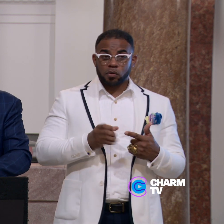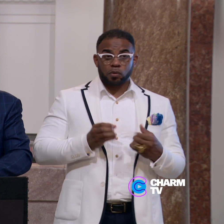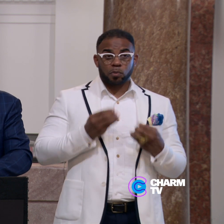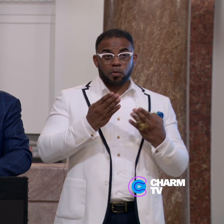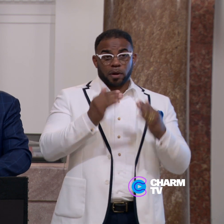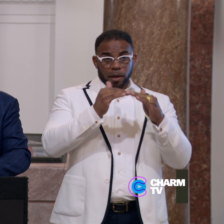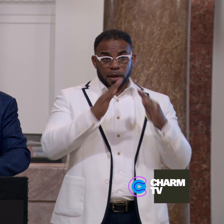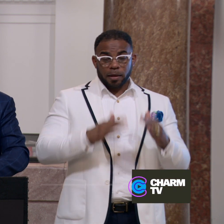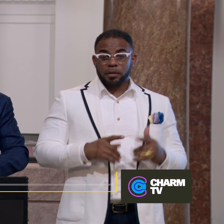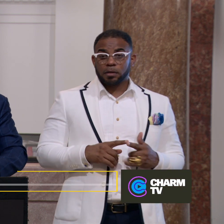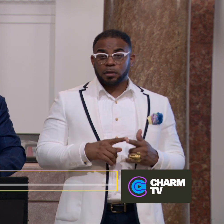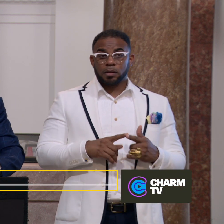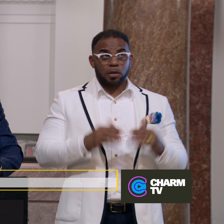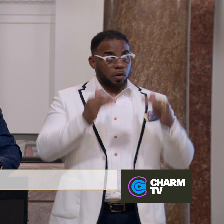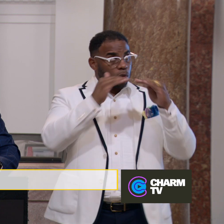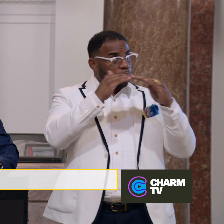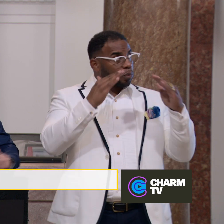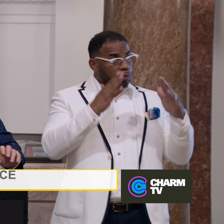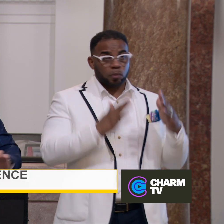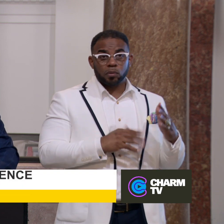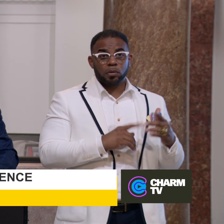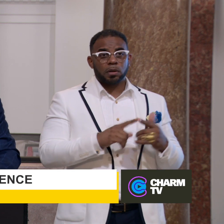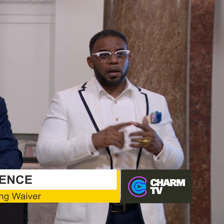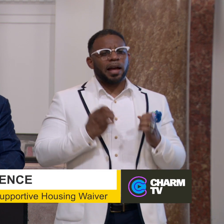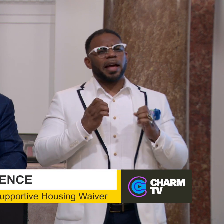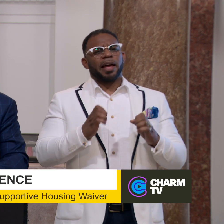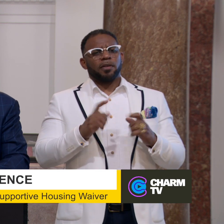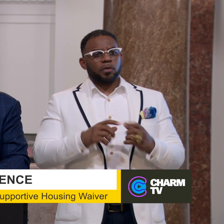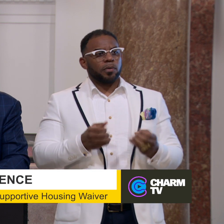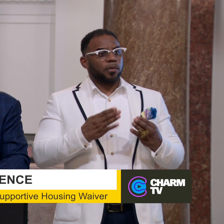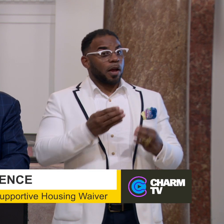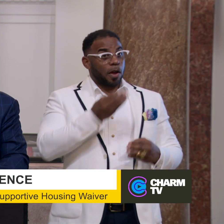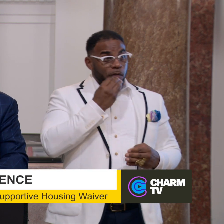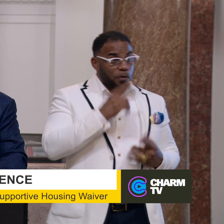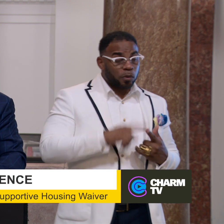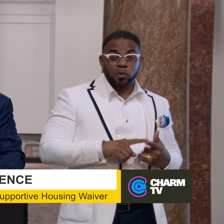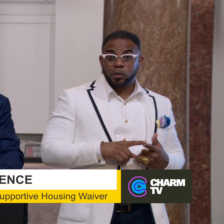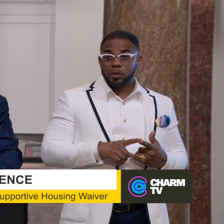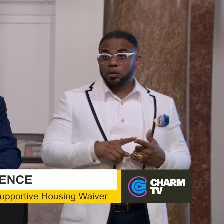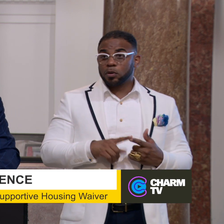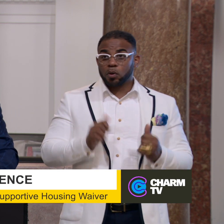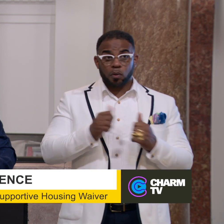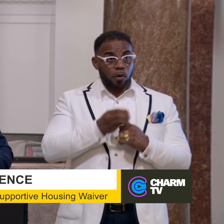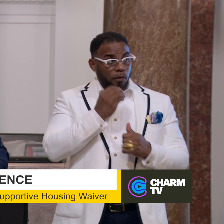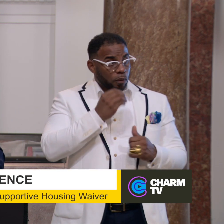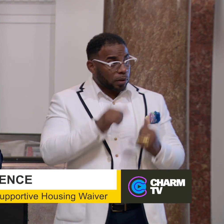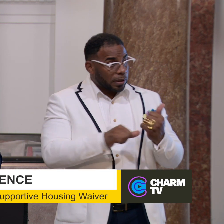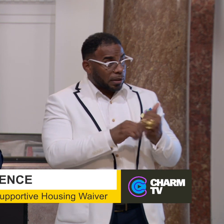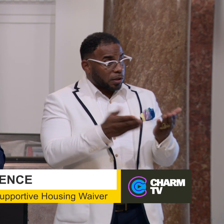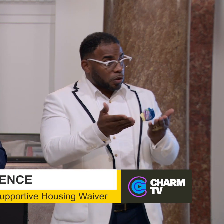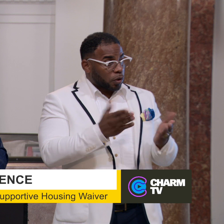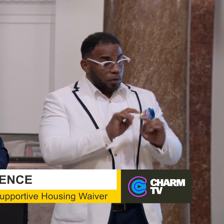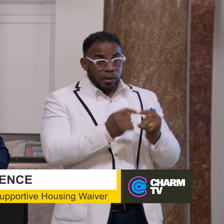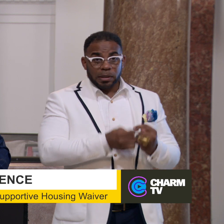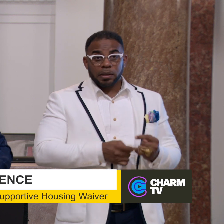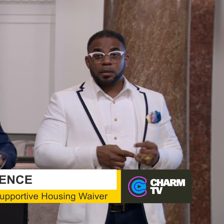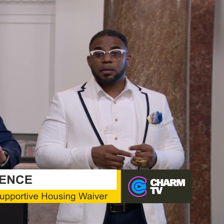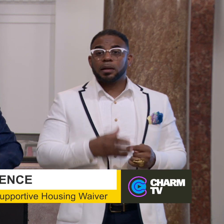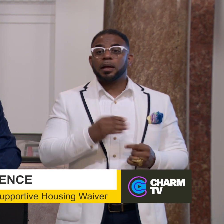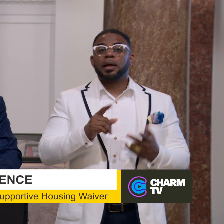provide housing, a roof over our heads, efforts to provide food with our food assistance services team,